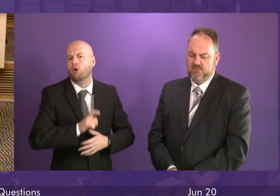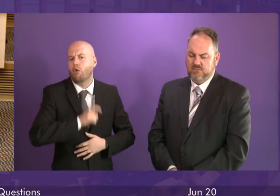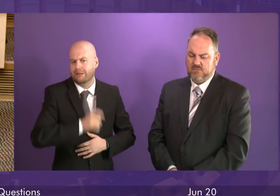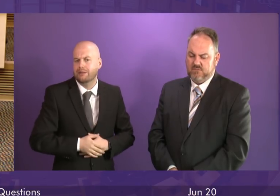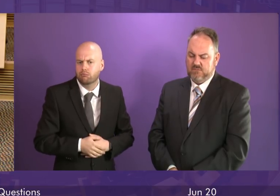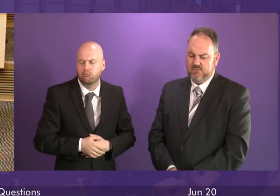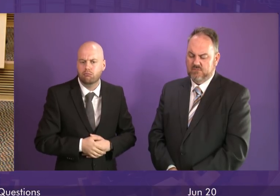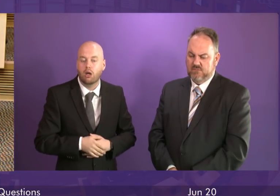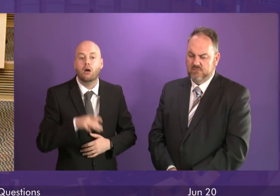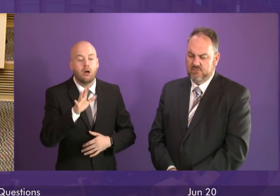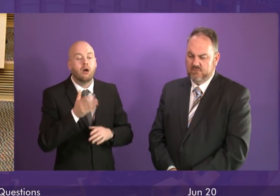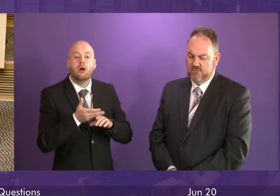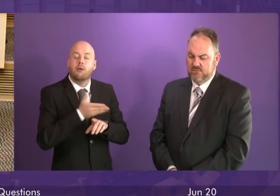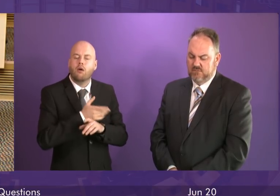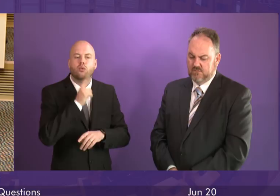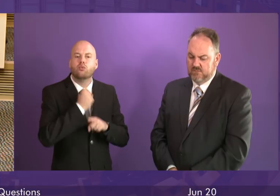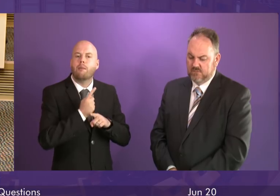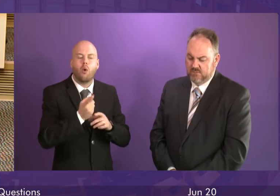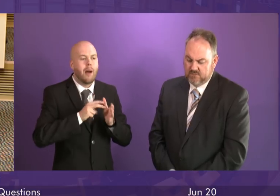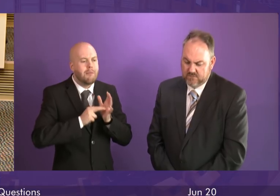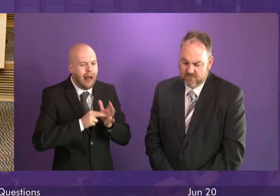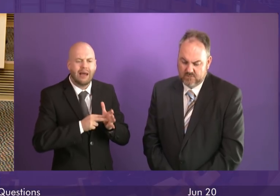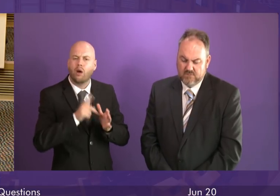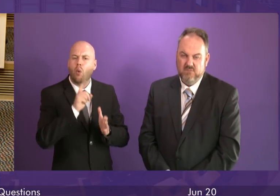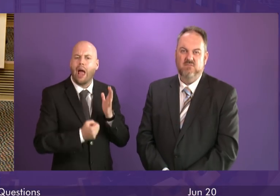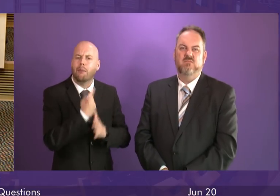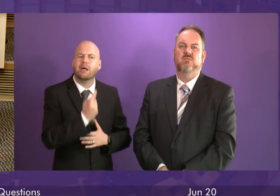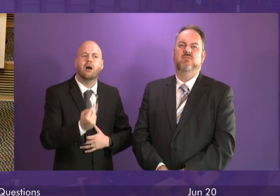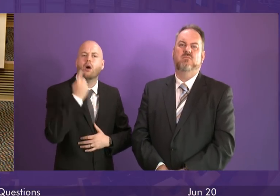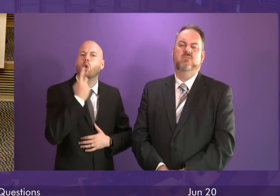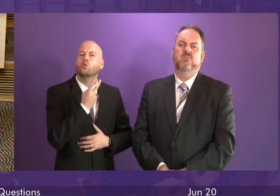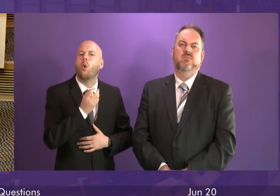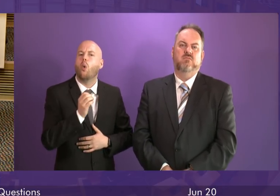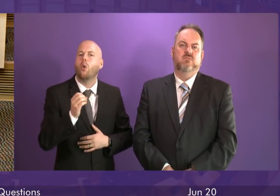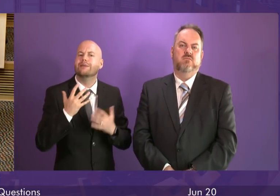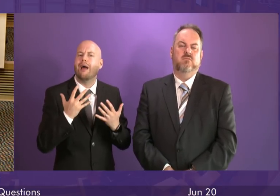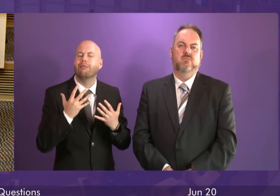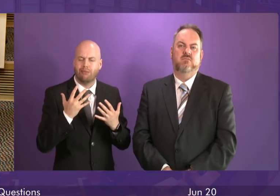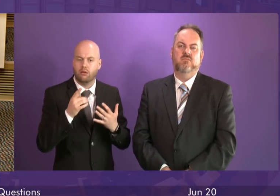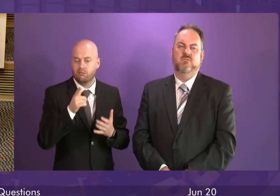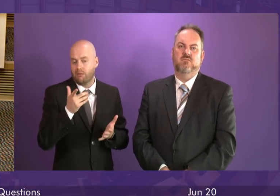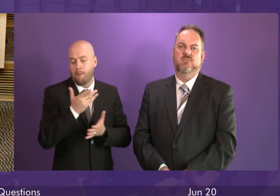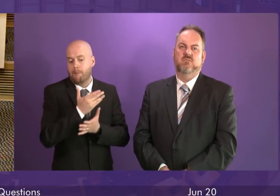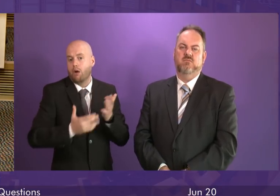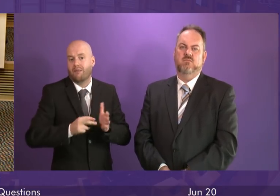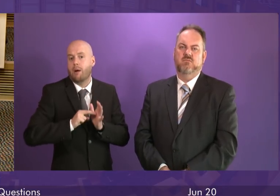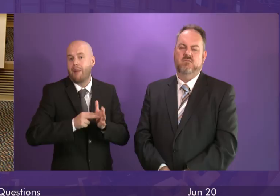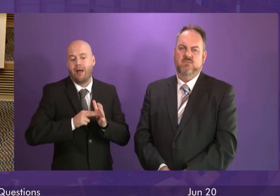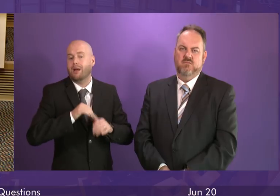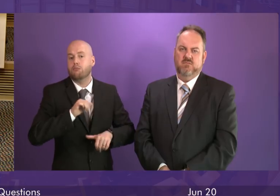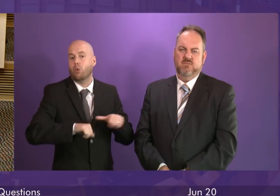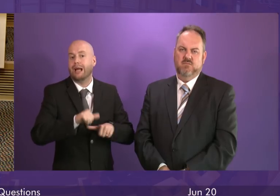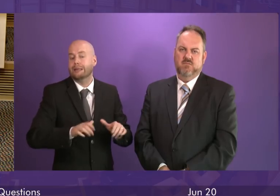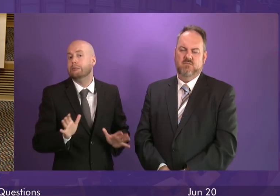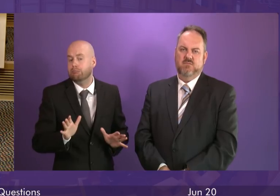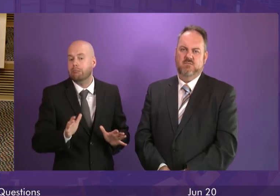planning and what happened and what information was available in 2010, of course that was part of the planning process which was the responsibility of the local authority. know